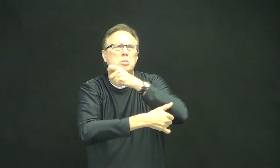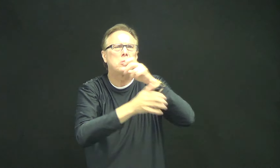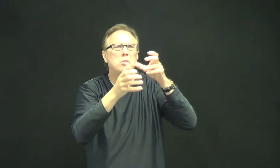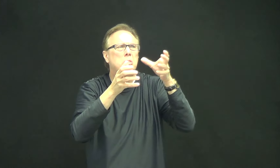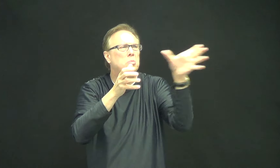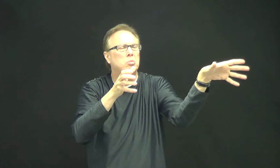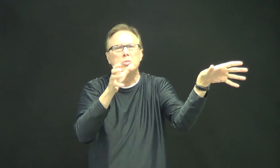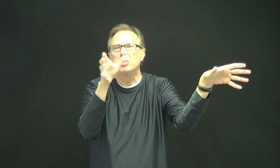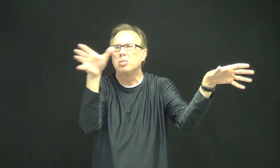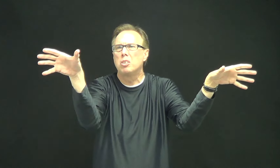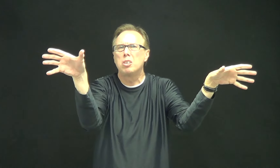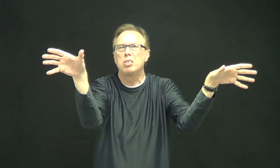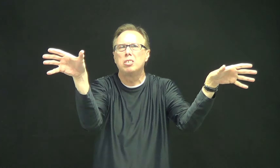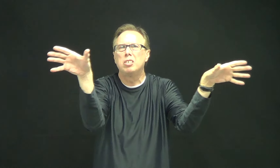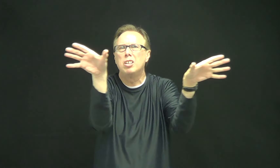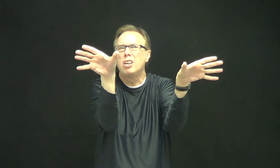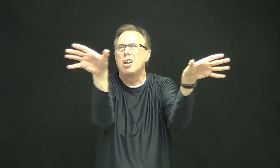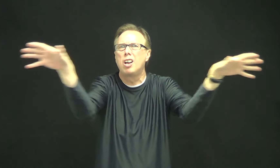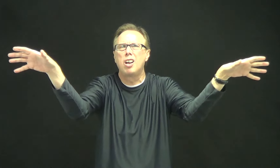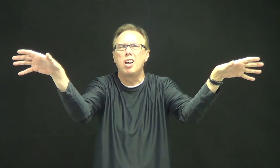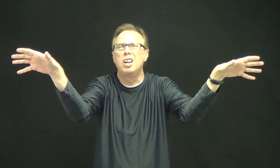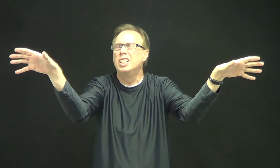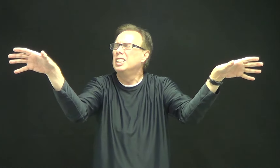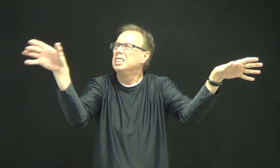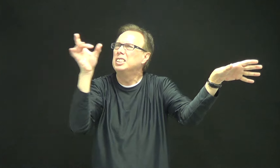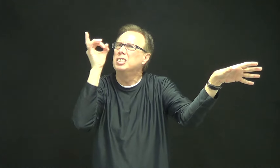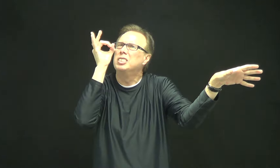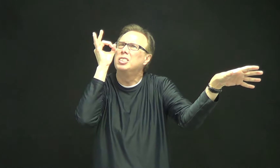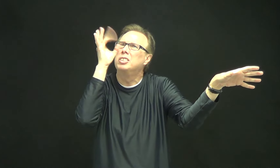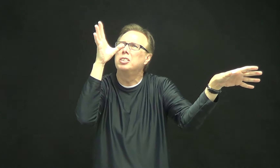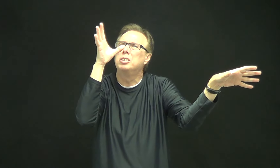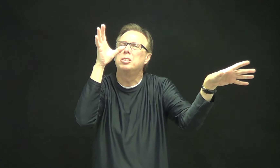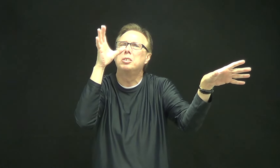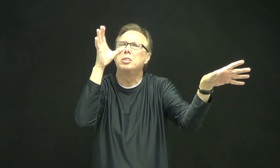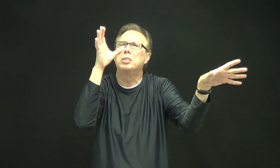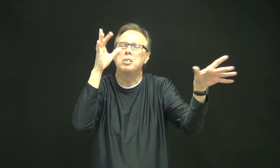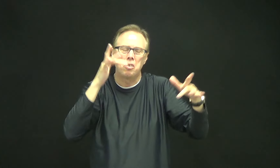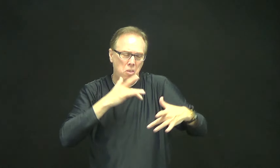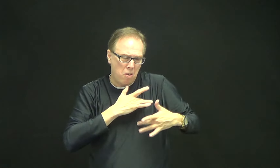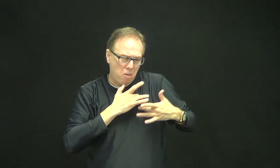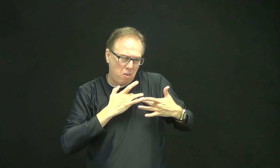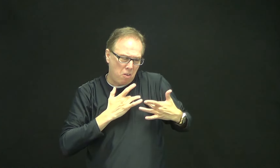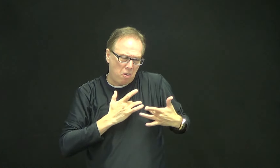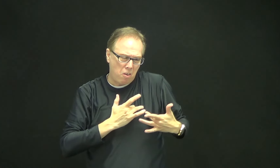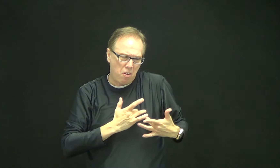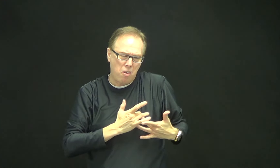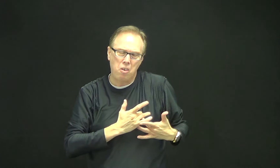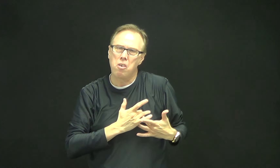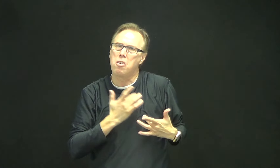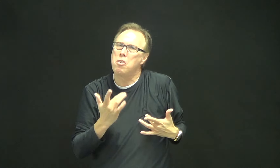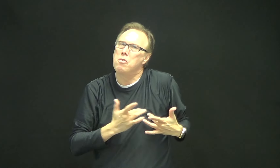worlds apart. There's no misinterpreting, misinterpreting, the